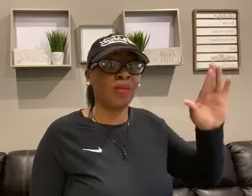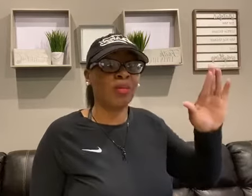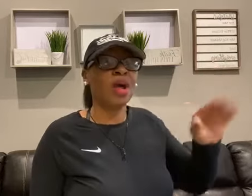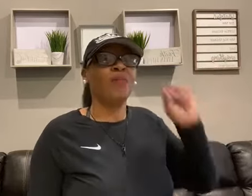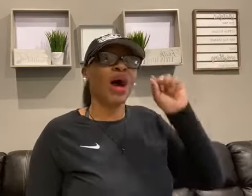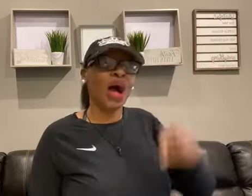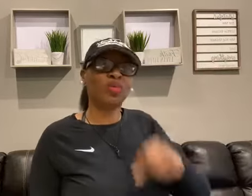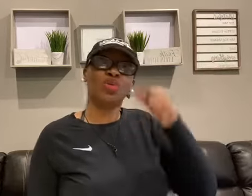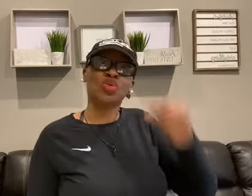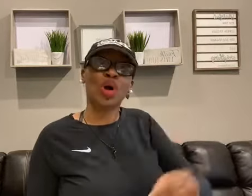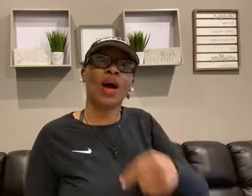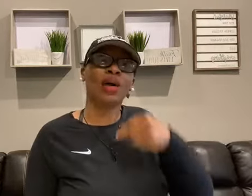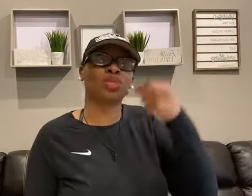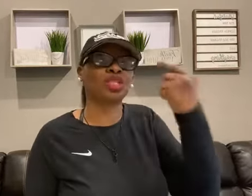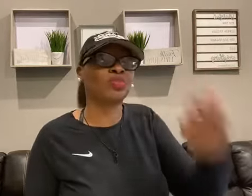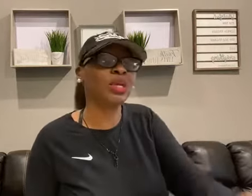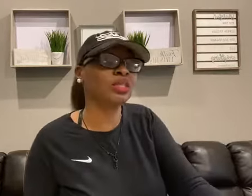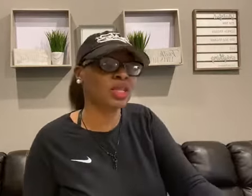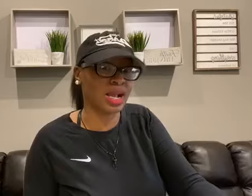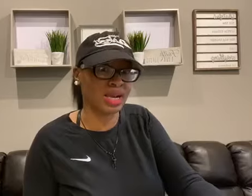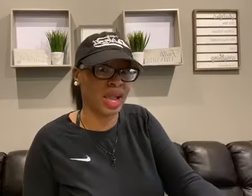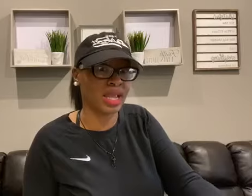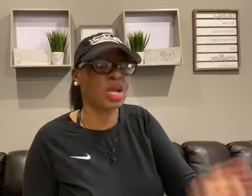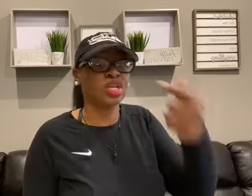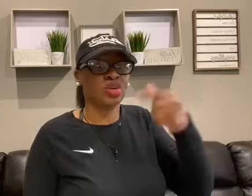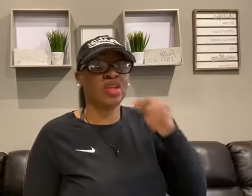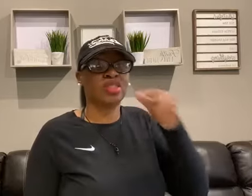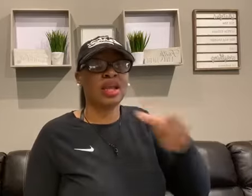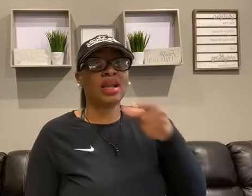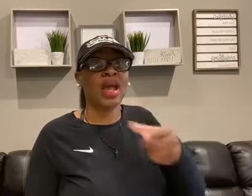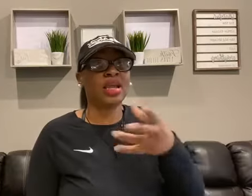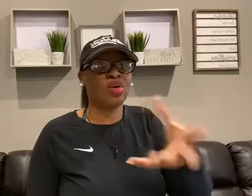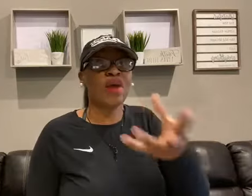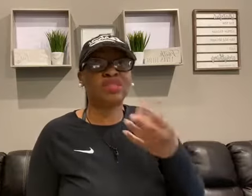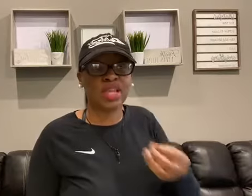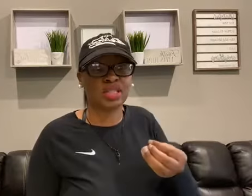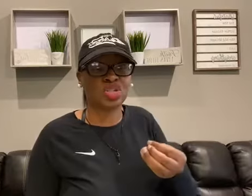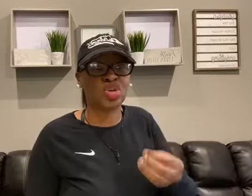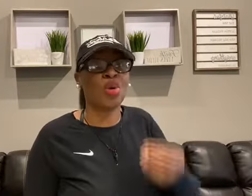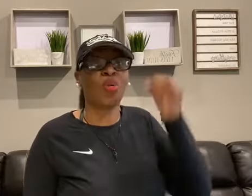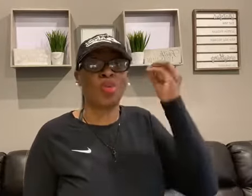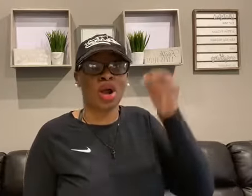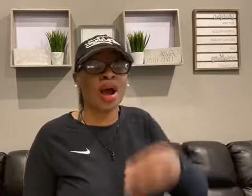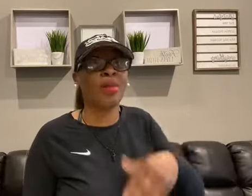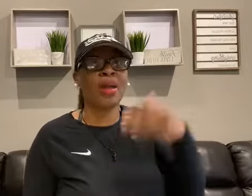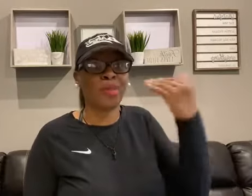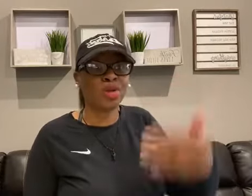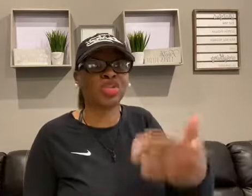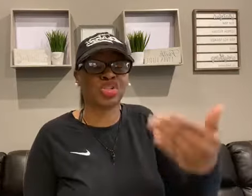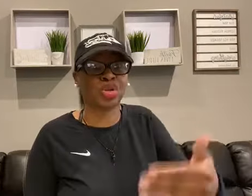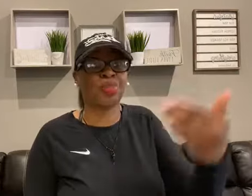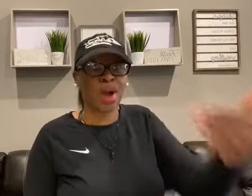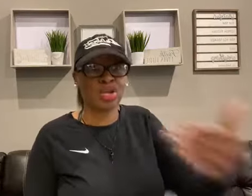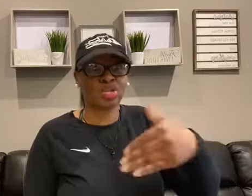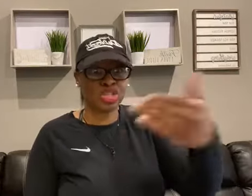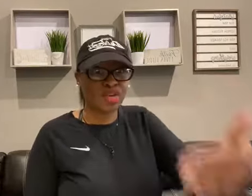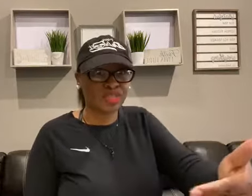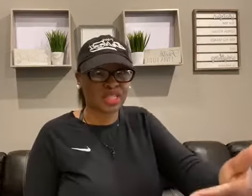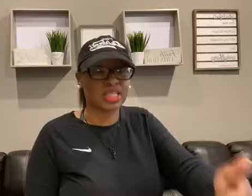problem. But how do you know how to speak to that client so that that client gravitates to you and will come and purchase your services